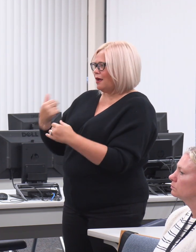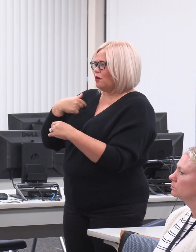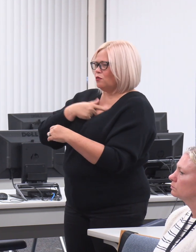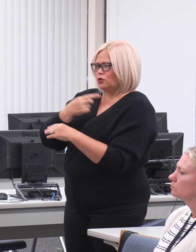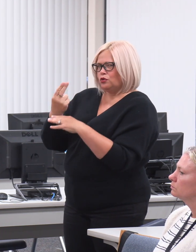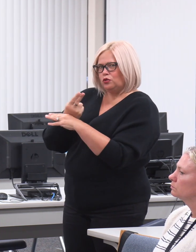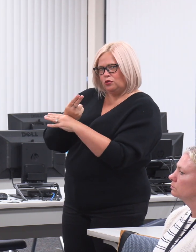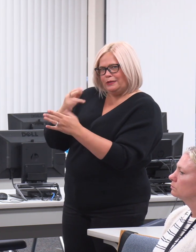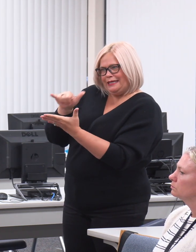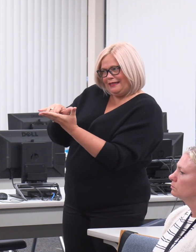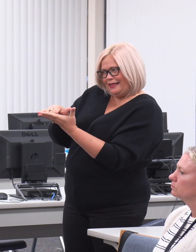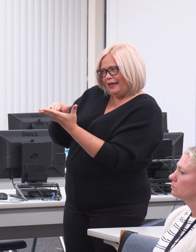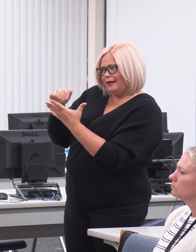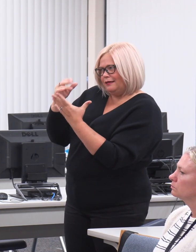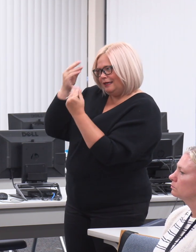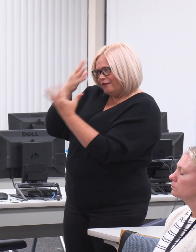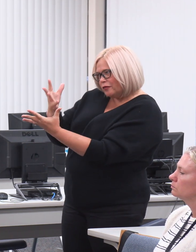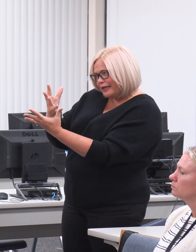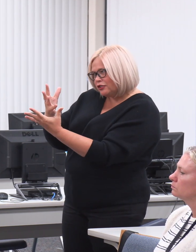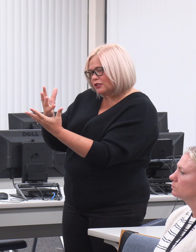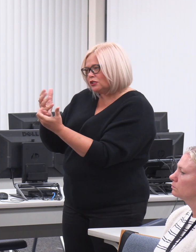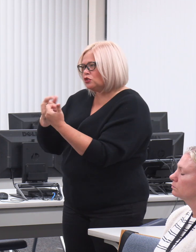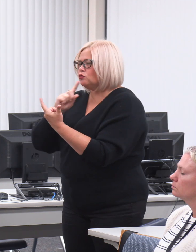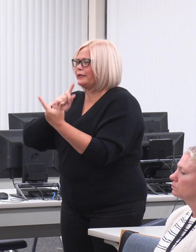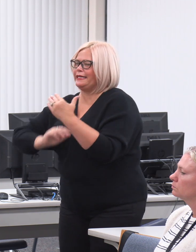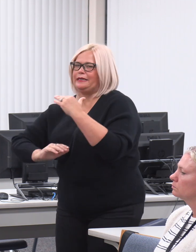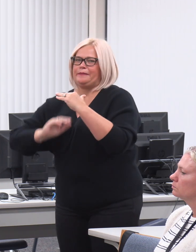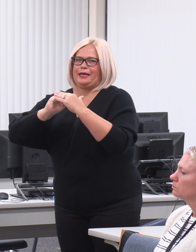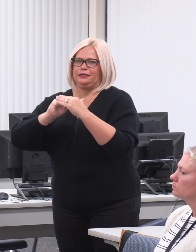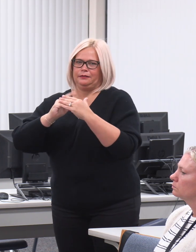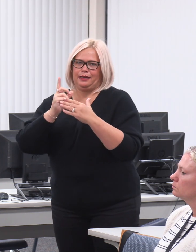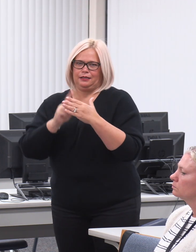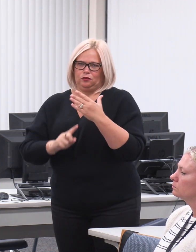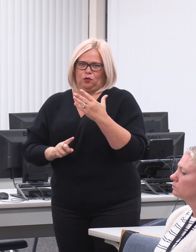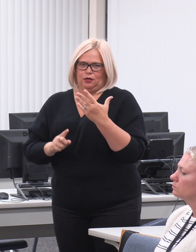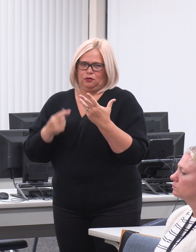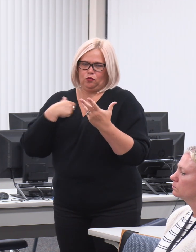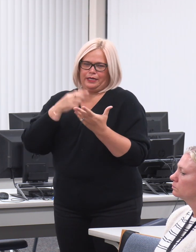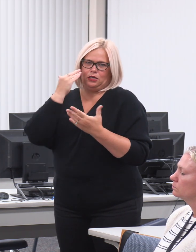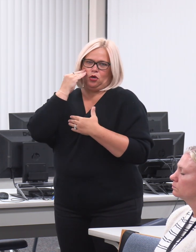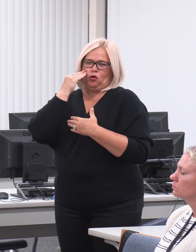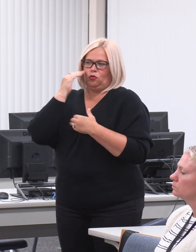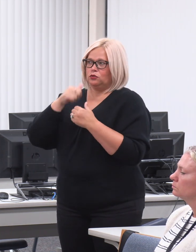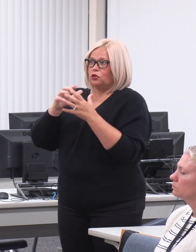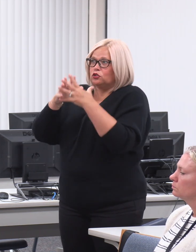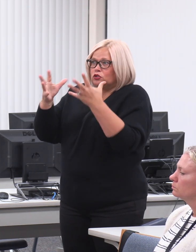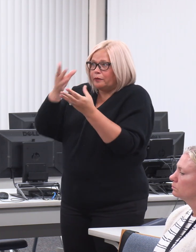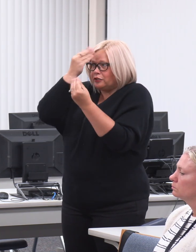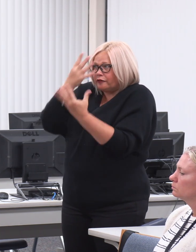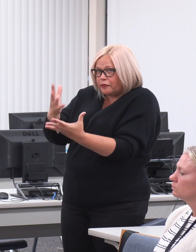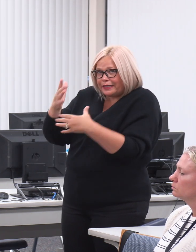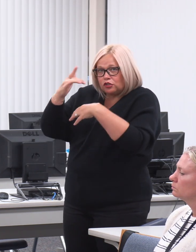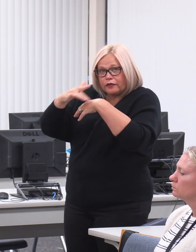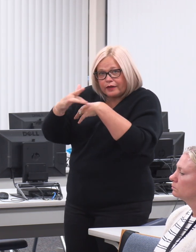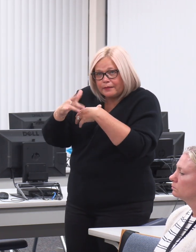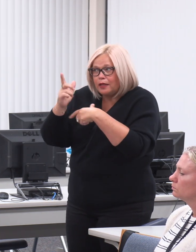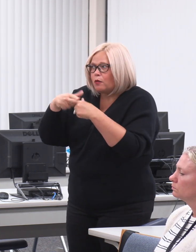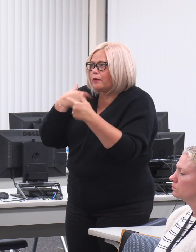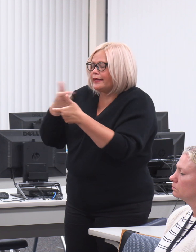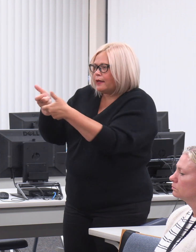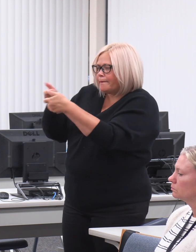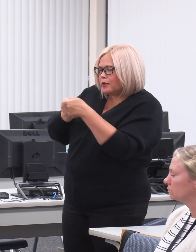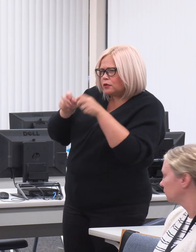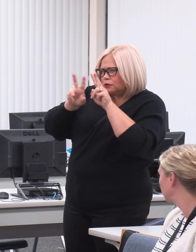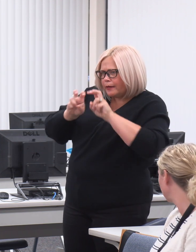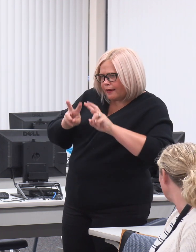to the best of its ability. Like there's so much in it and how you pull from it and what information will it give us.